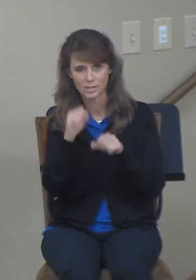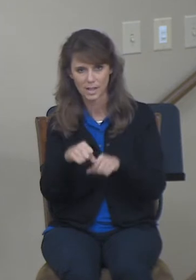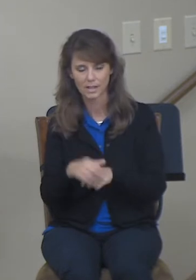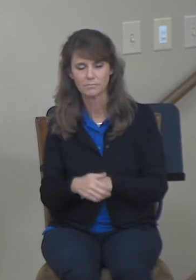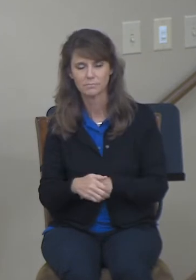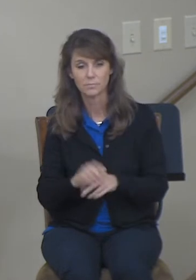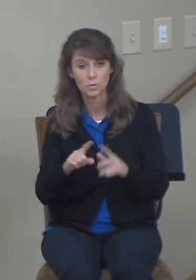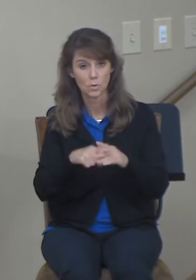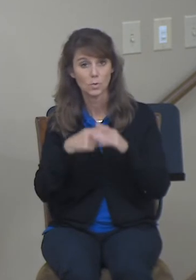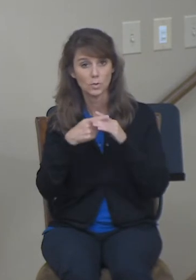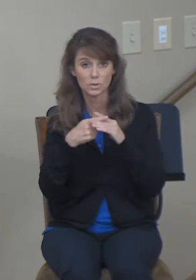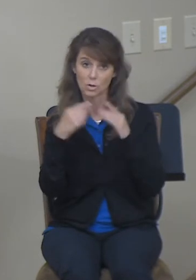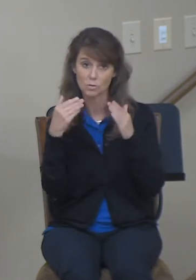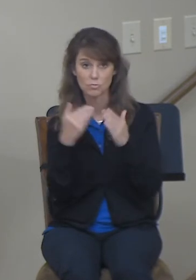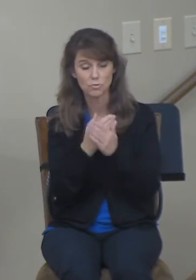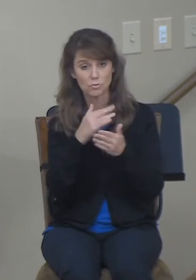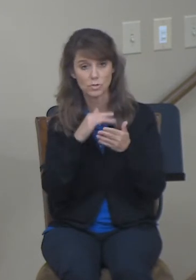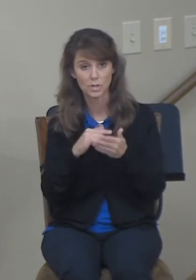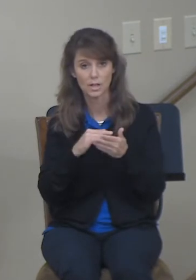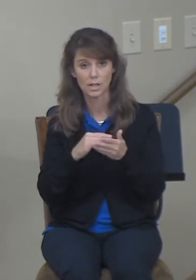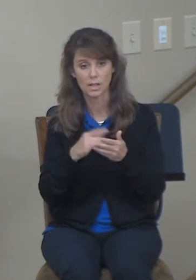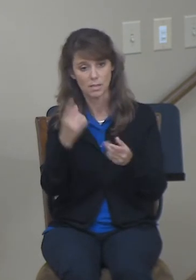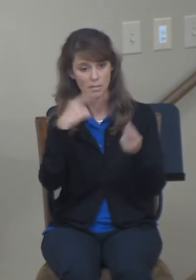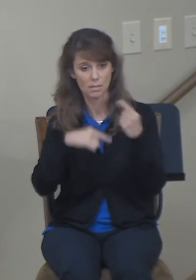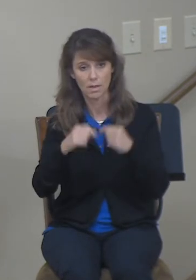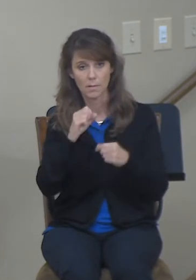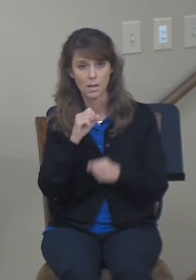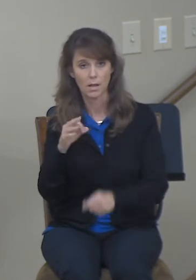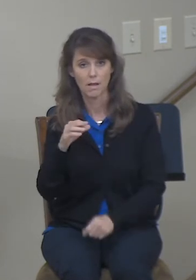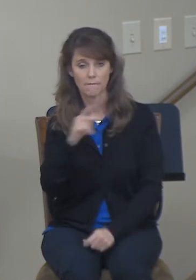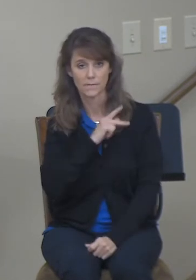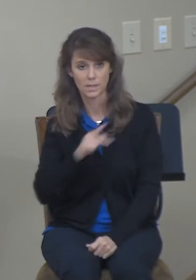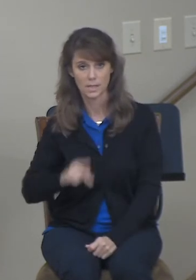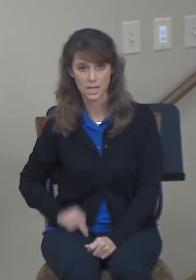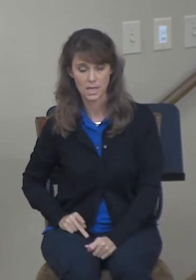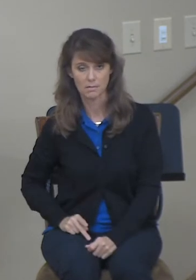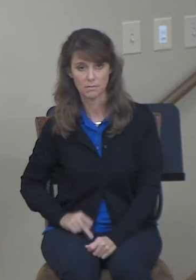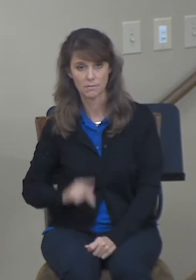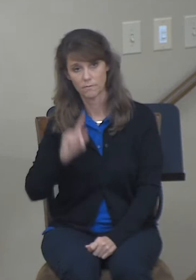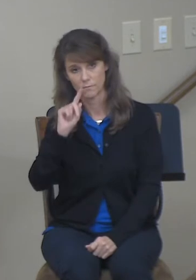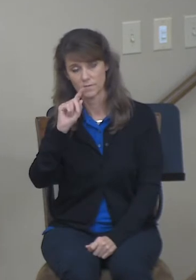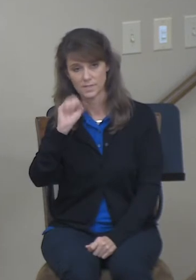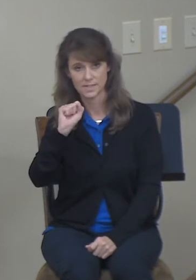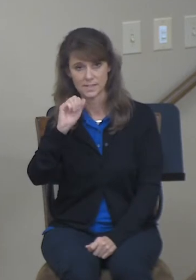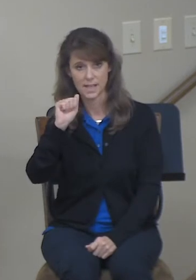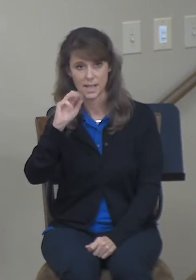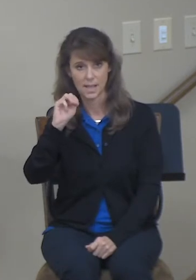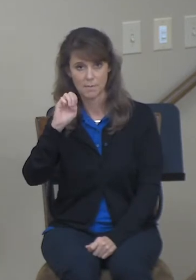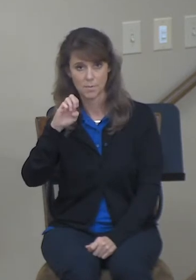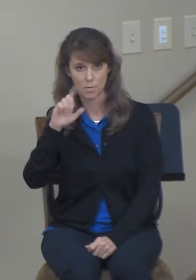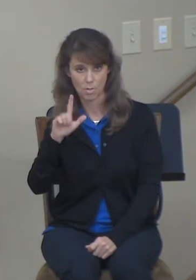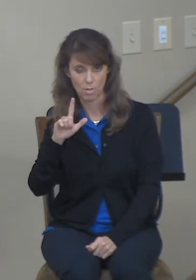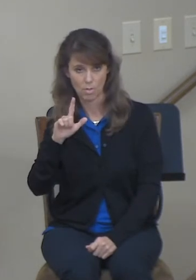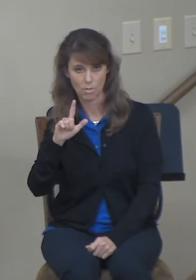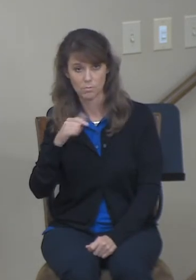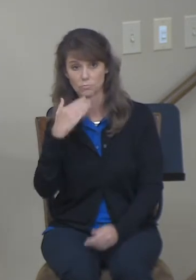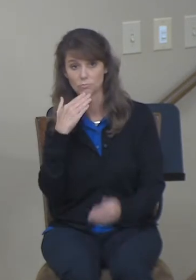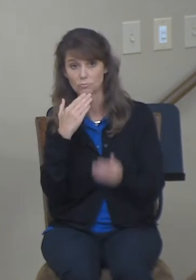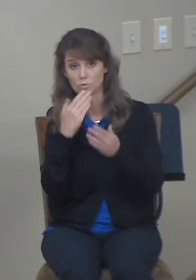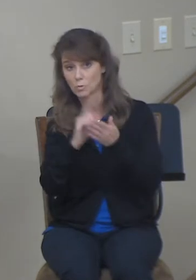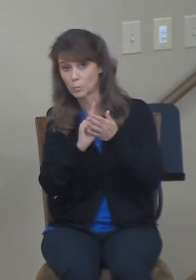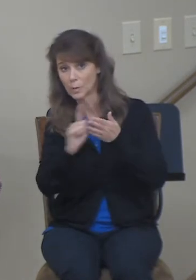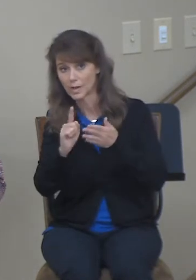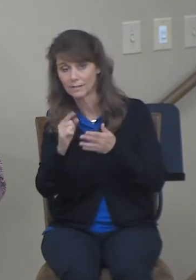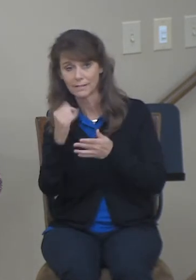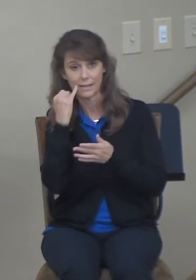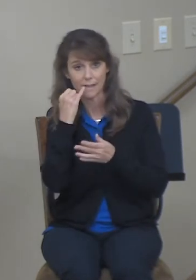Coming of the Kings. I hope you'll be able to join us for that on next Wednesday night. Hope you'll have a great rest of the week. If you're free,